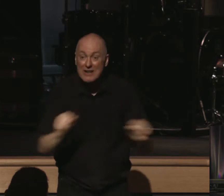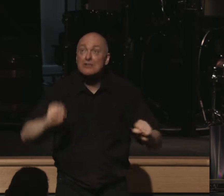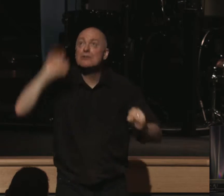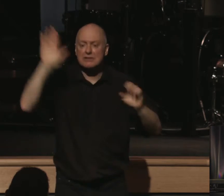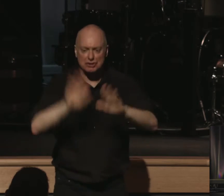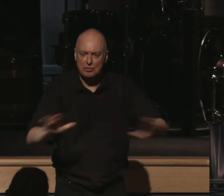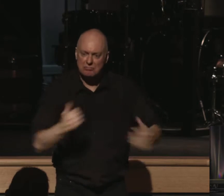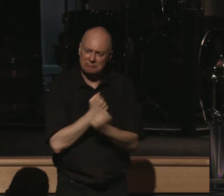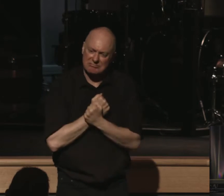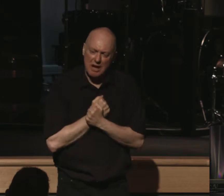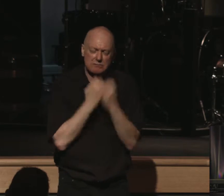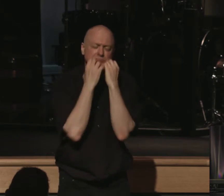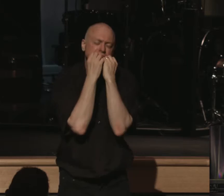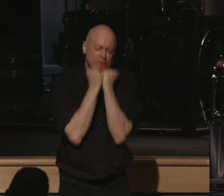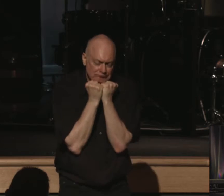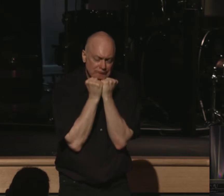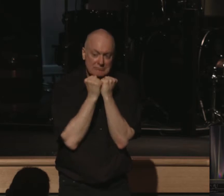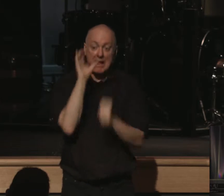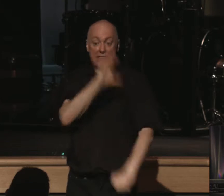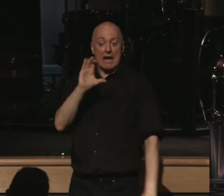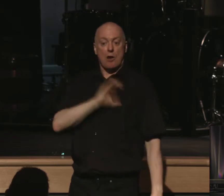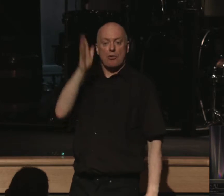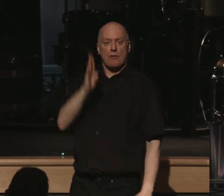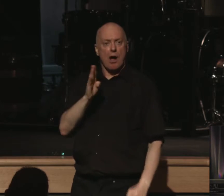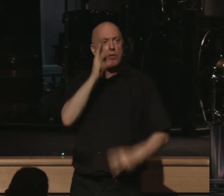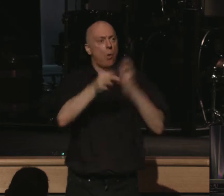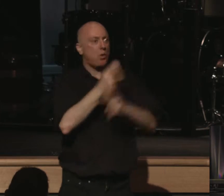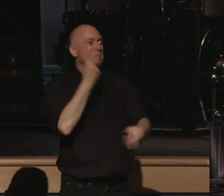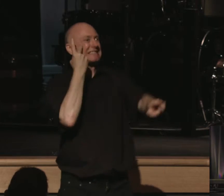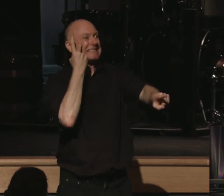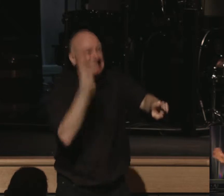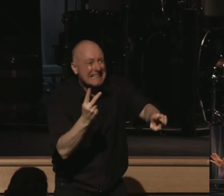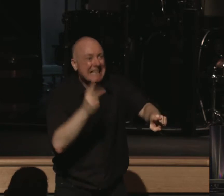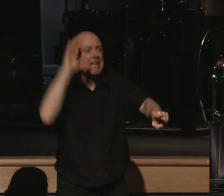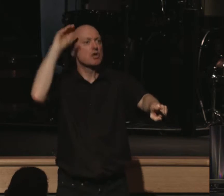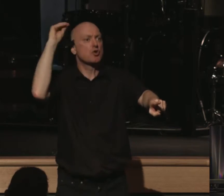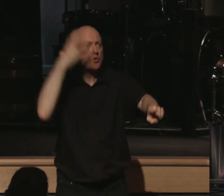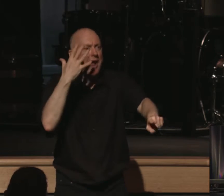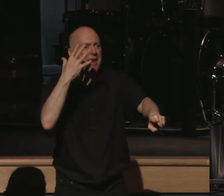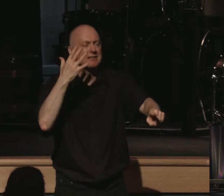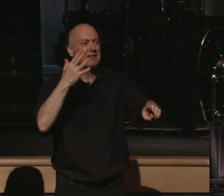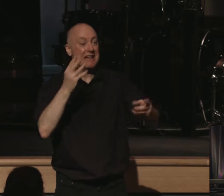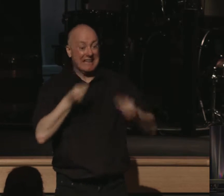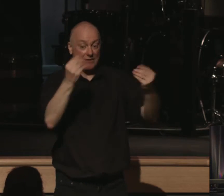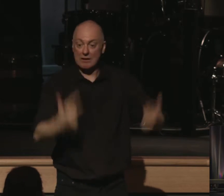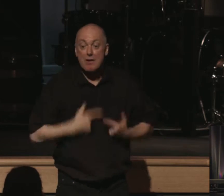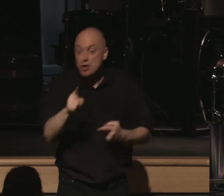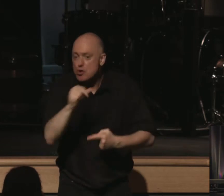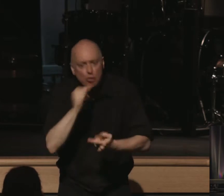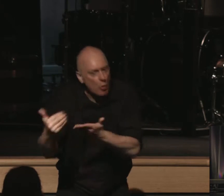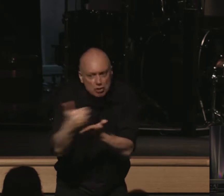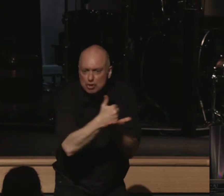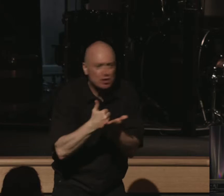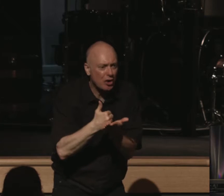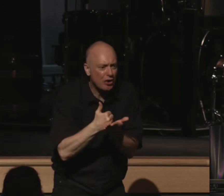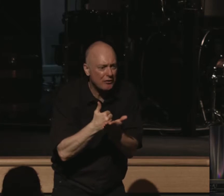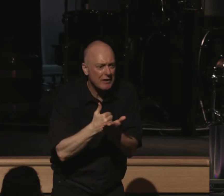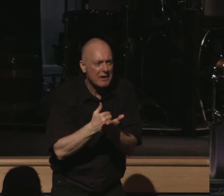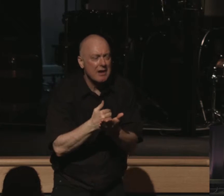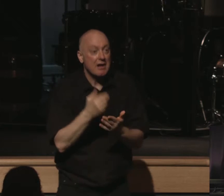so much. The character of our God is on display. And his grace, his giving of life when you do not deserve it, his withholding of